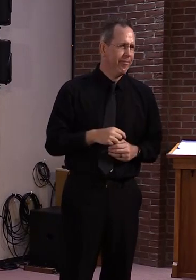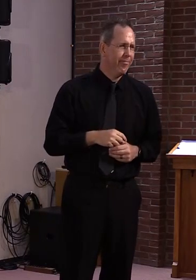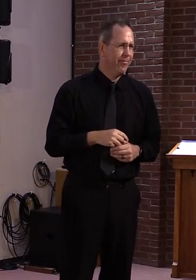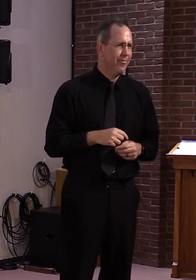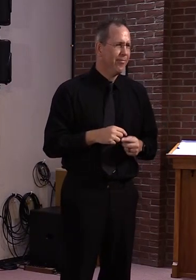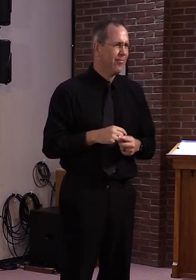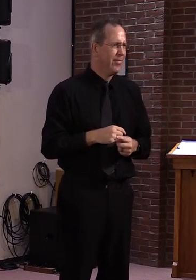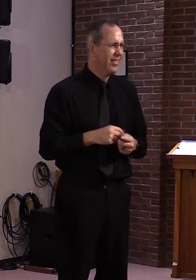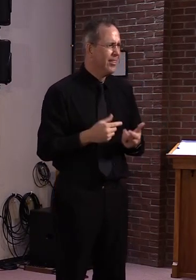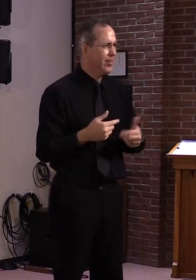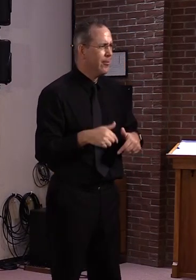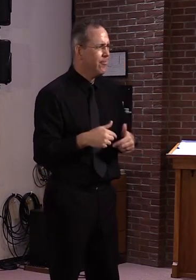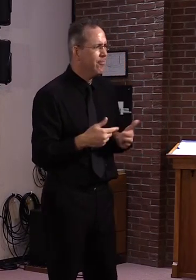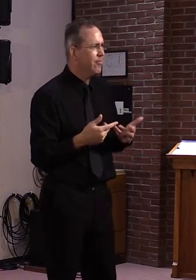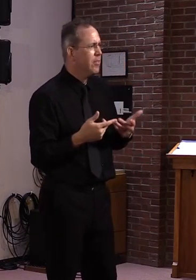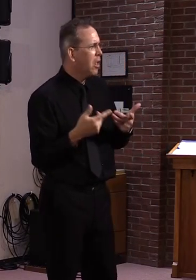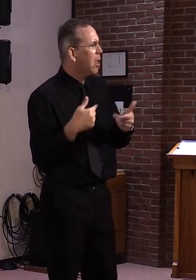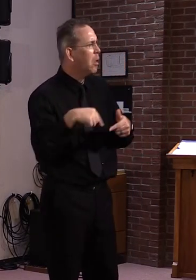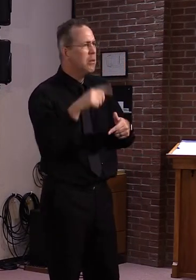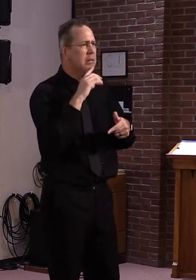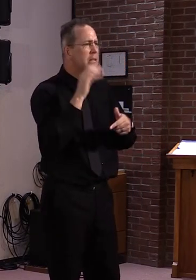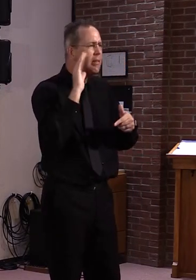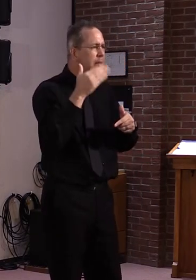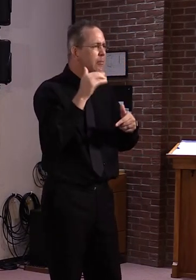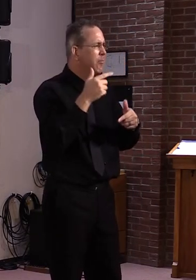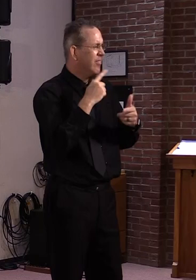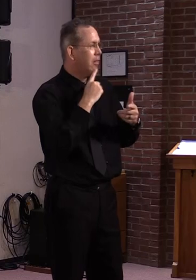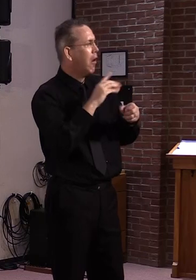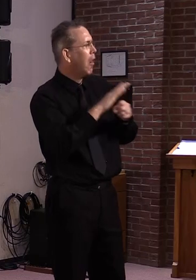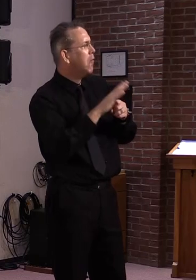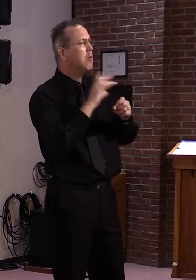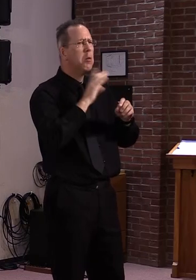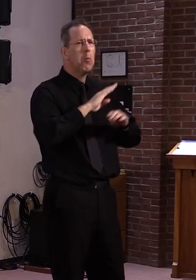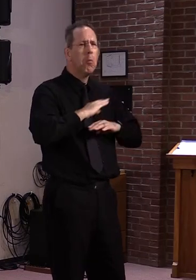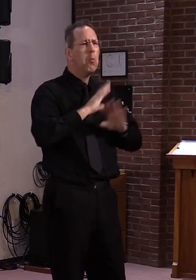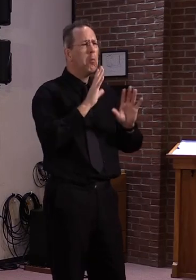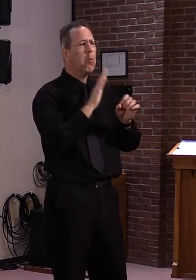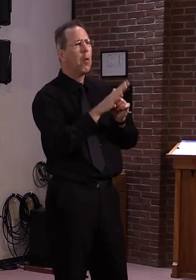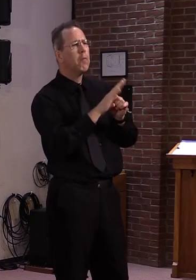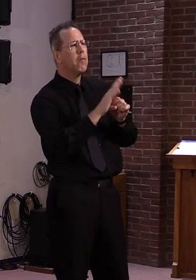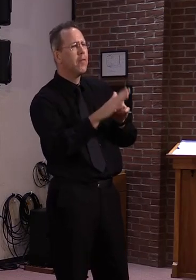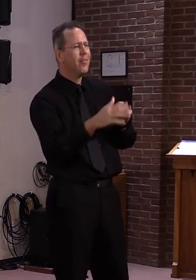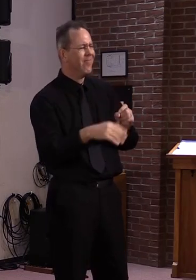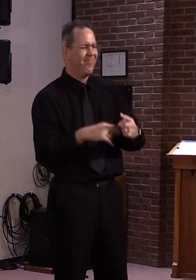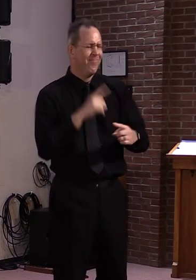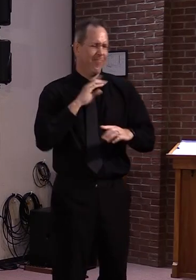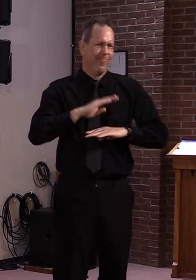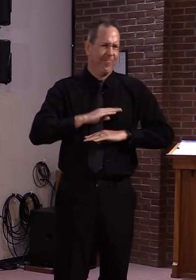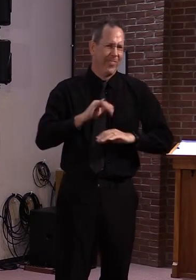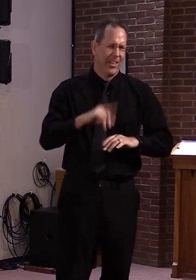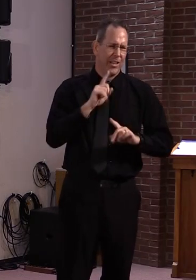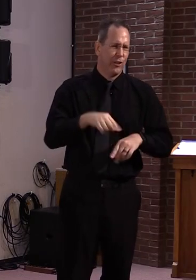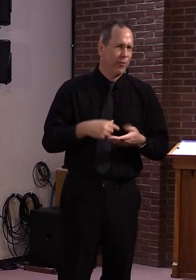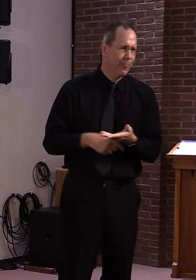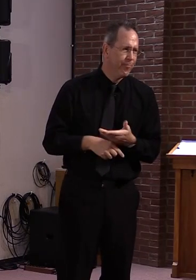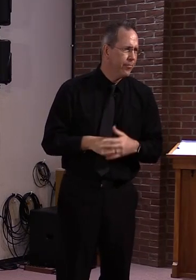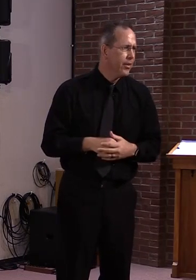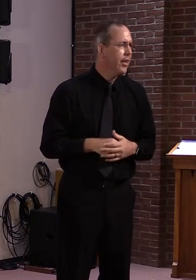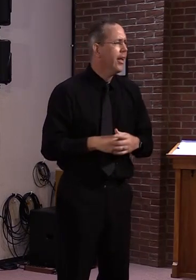whether it's tobacco, I mean, we will eventually see the results of this of this campaign.